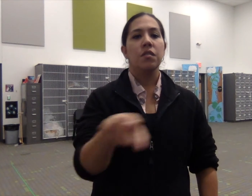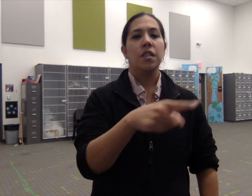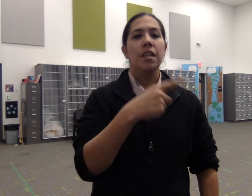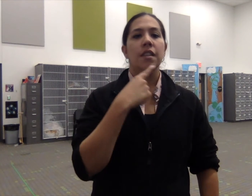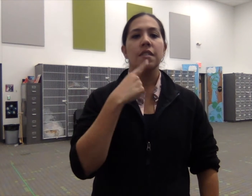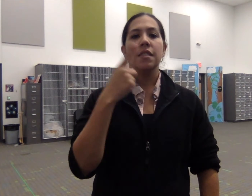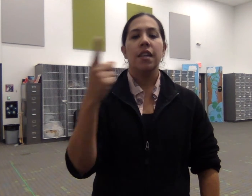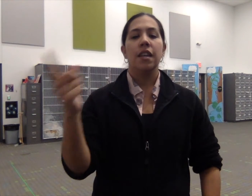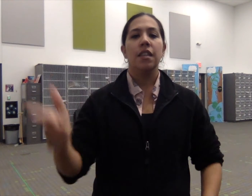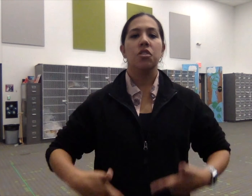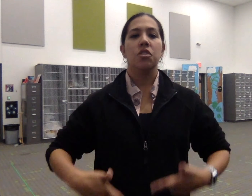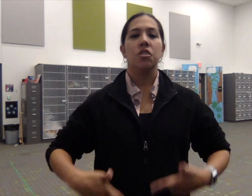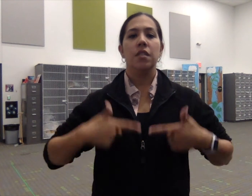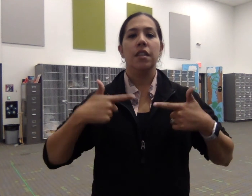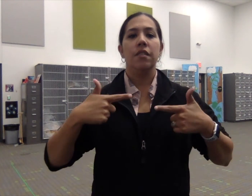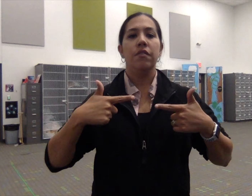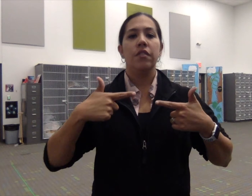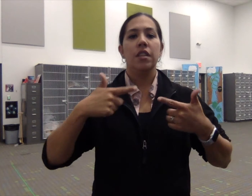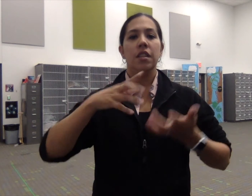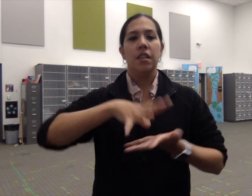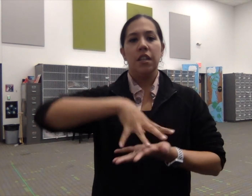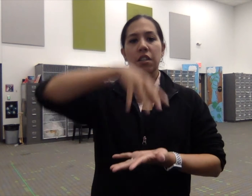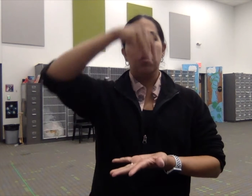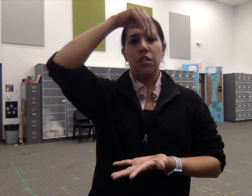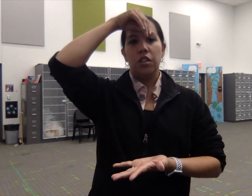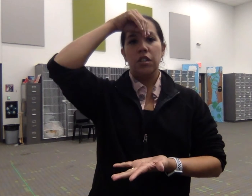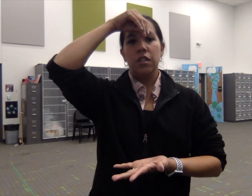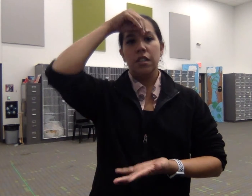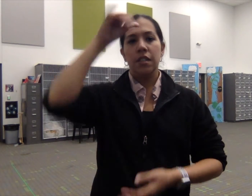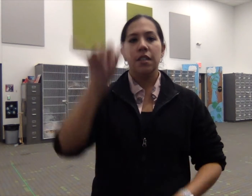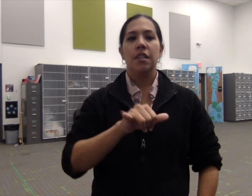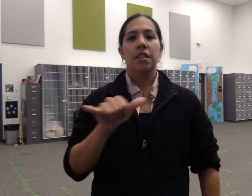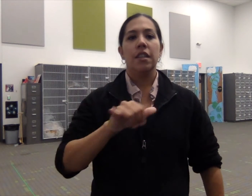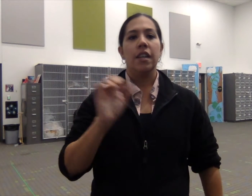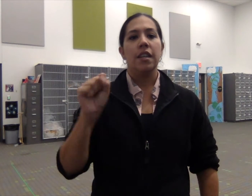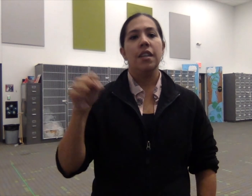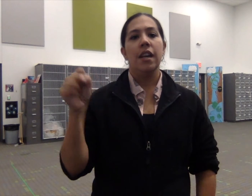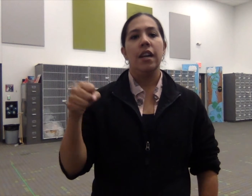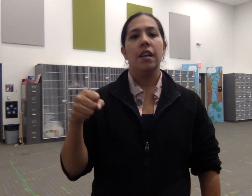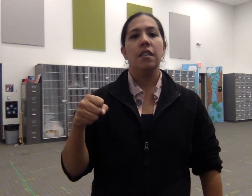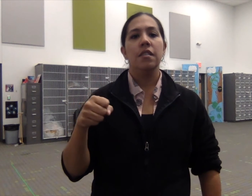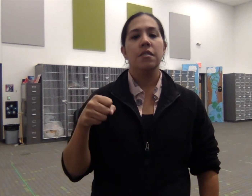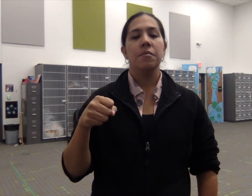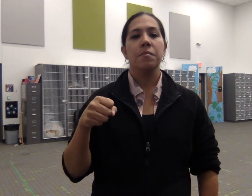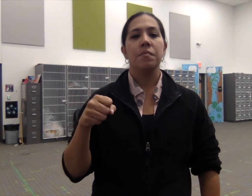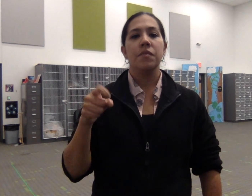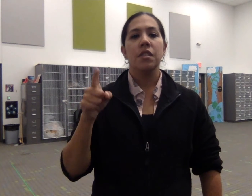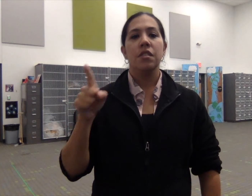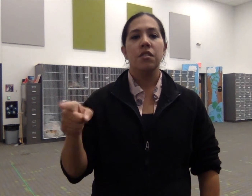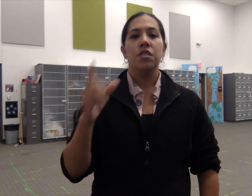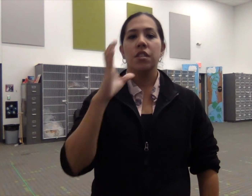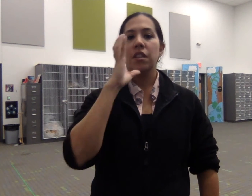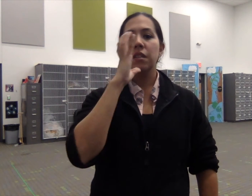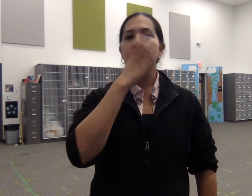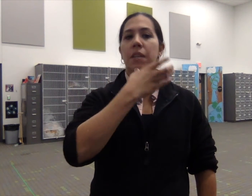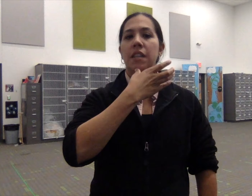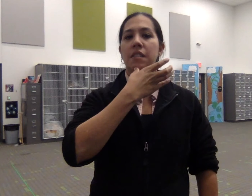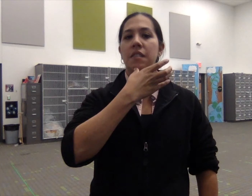they say that you live and you learned like yeah she gonna mess